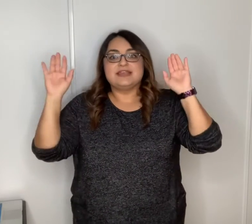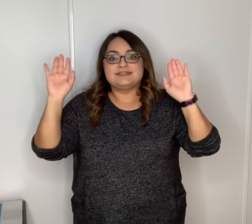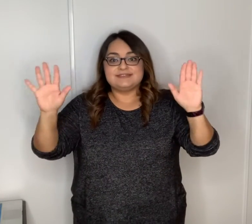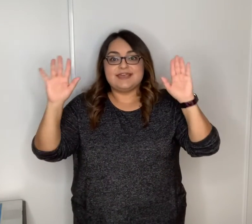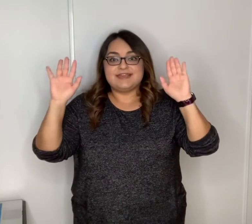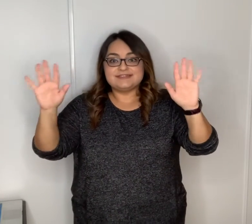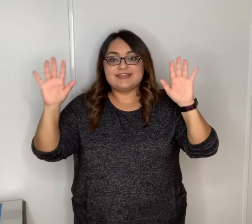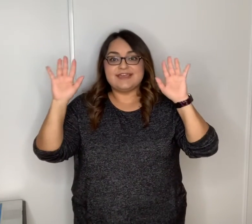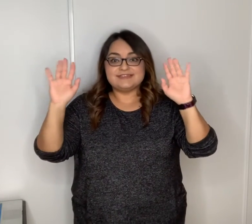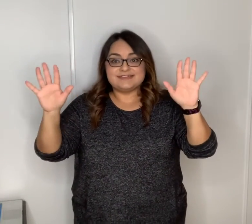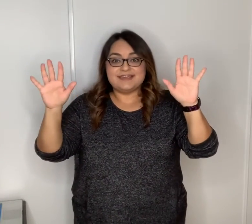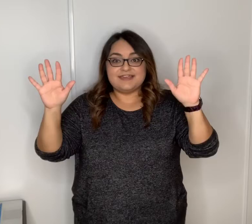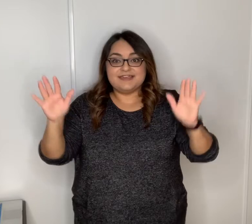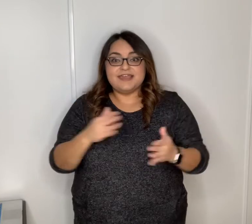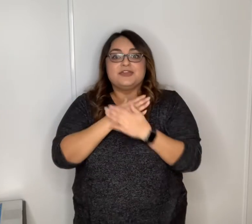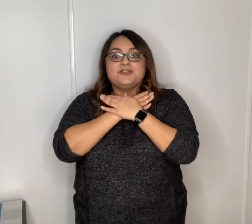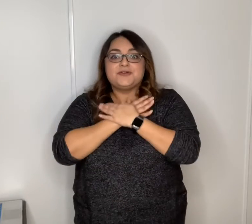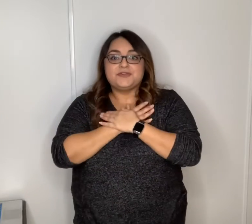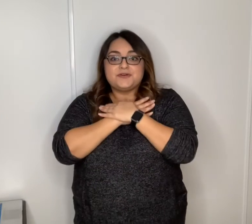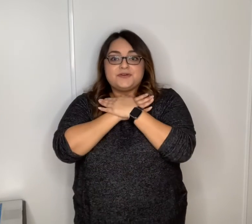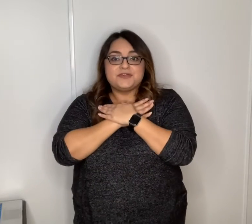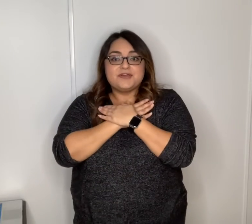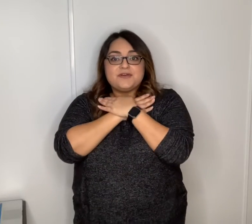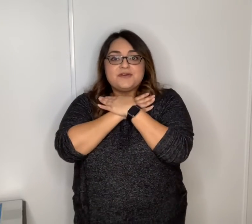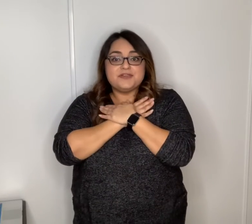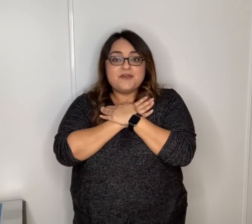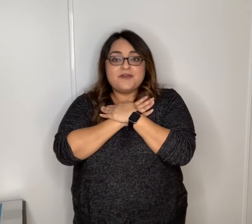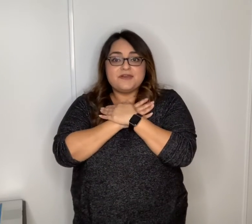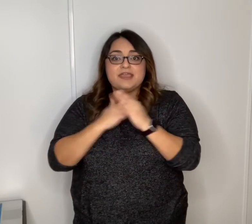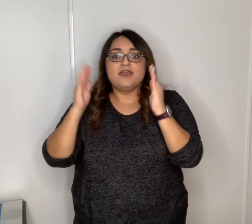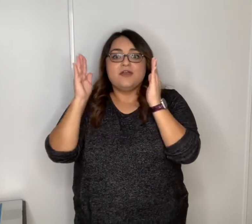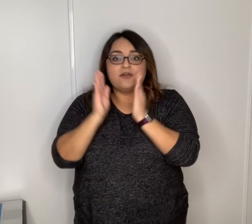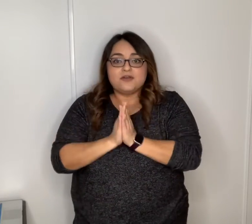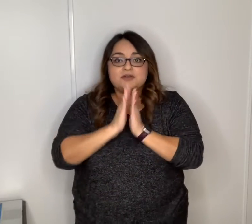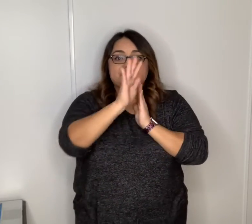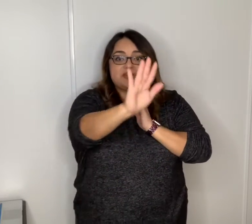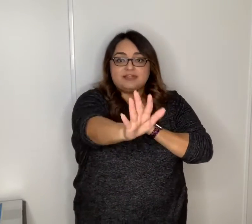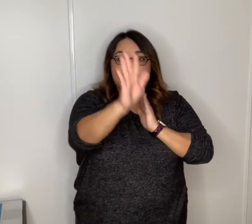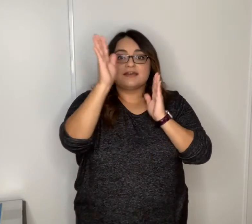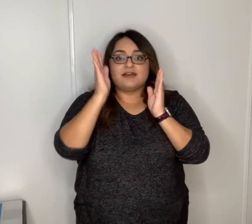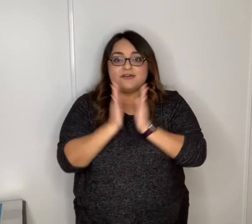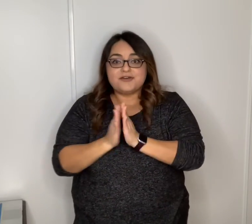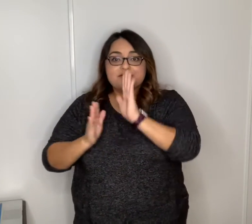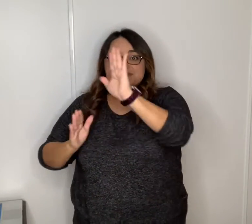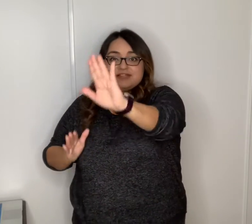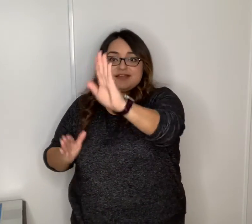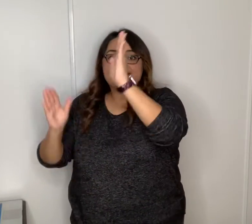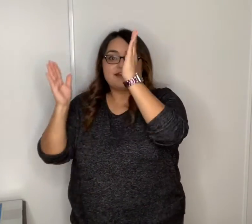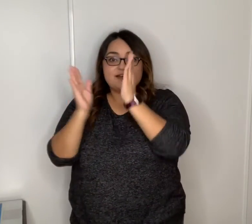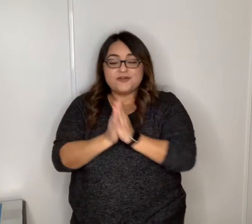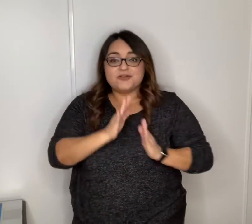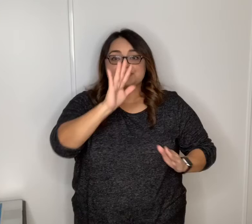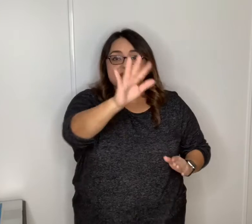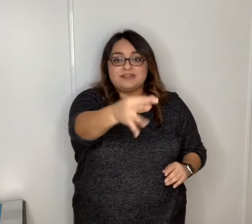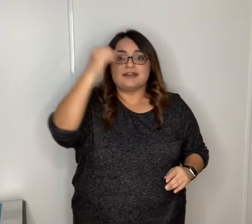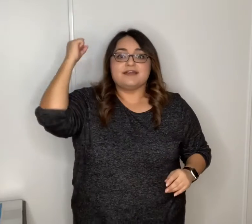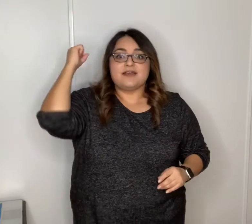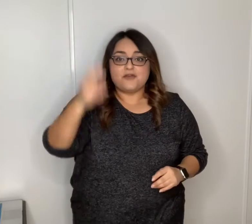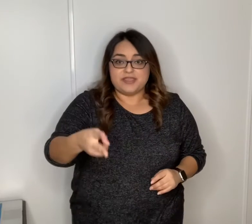se se se no yo yo yo yo oh shallaka oh shallaka oh shallaka hoy